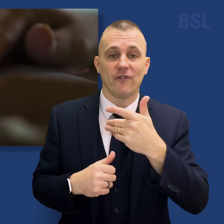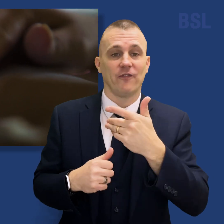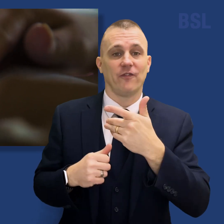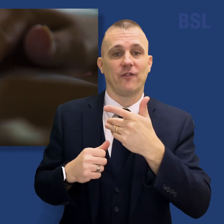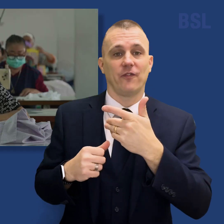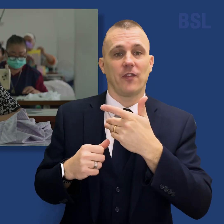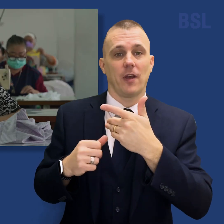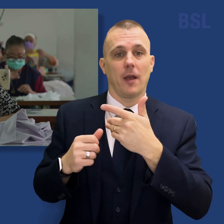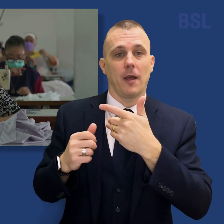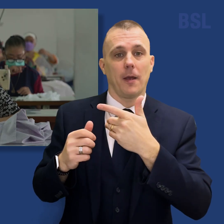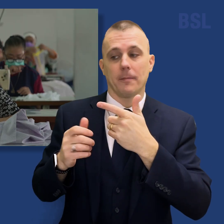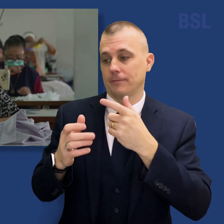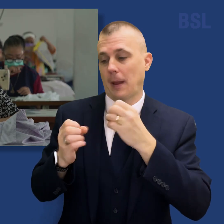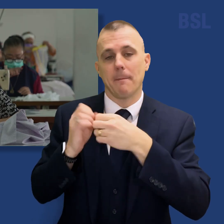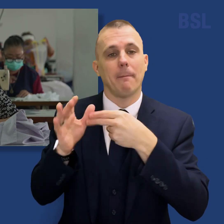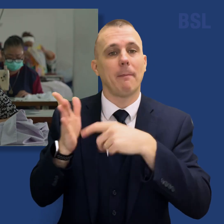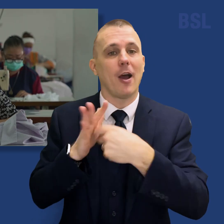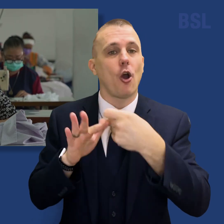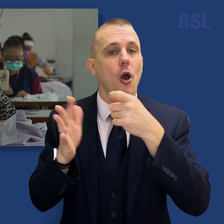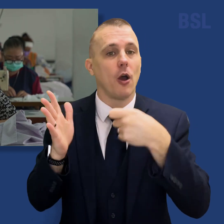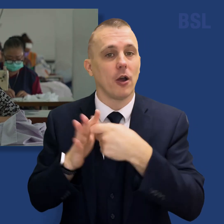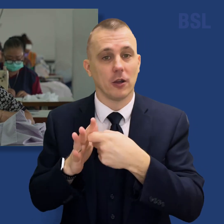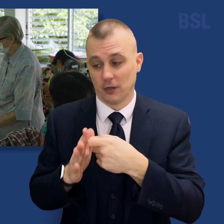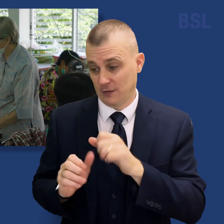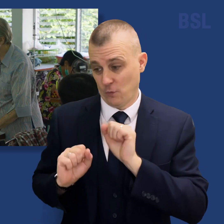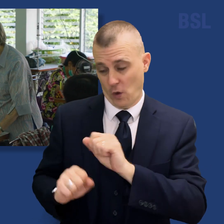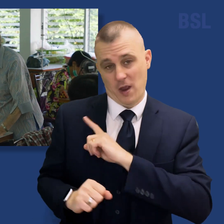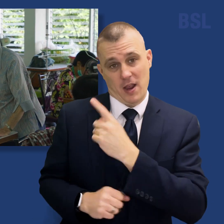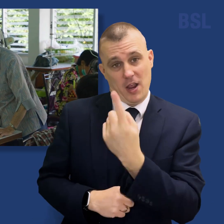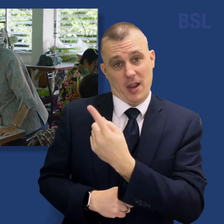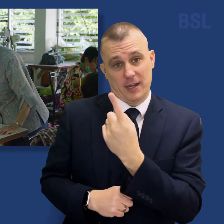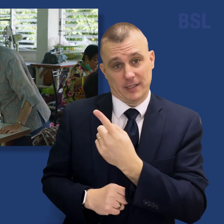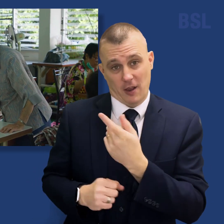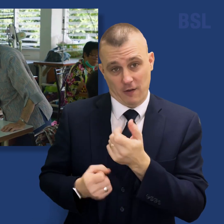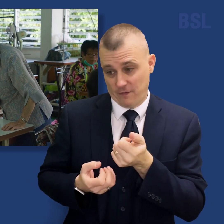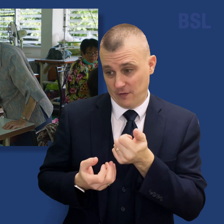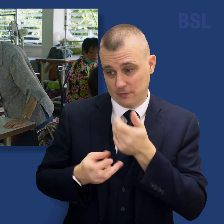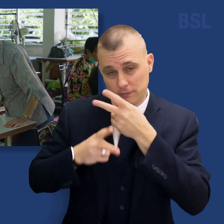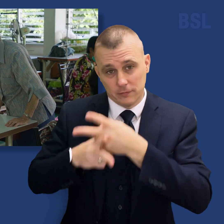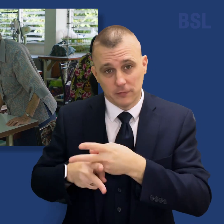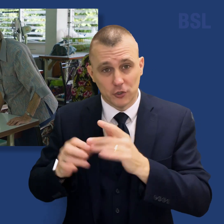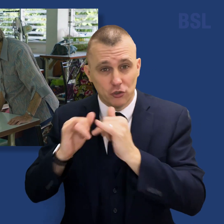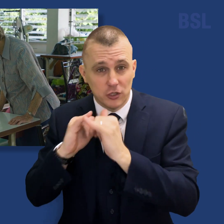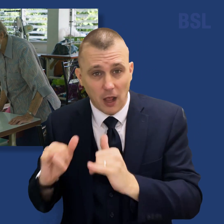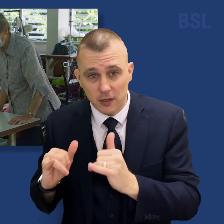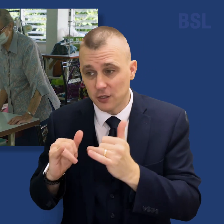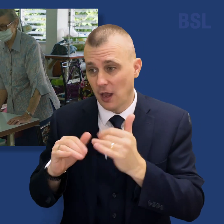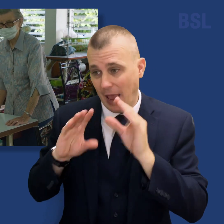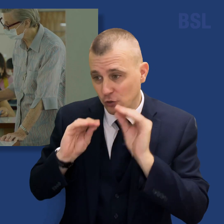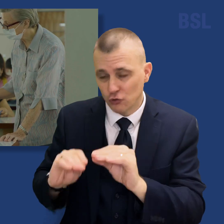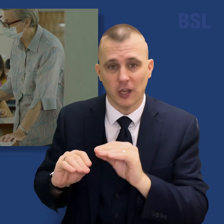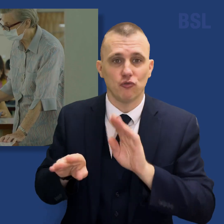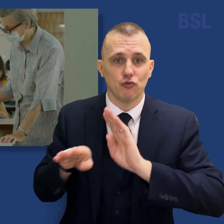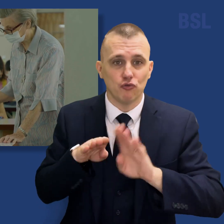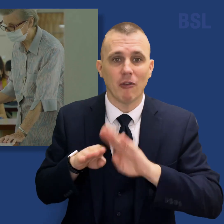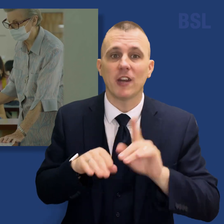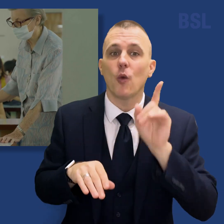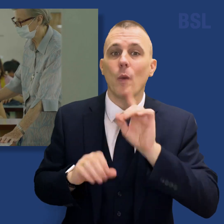At 88 years old, Sister Louise has dedicated her entire life to providing shelter and educational training for women at